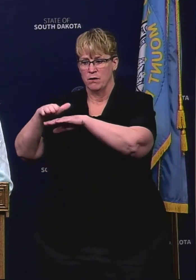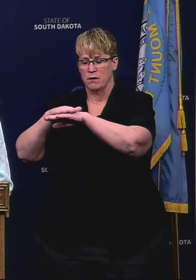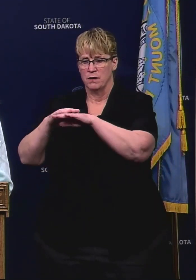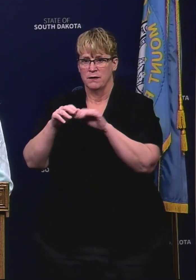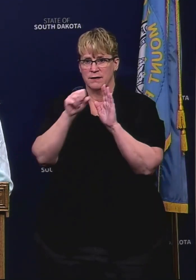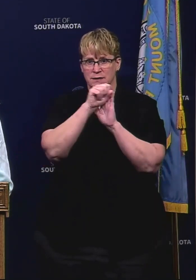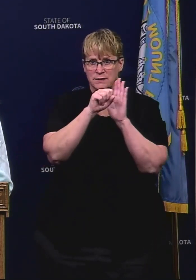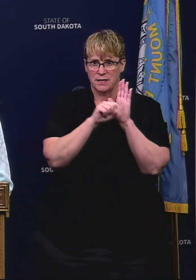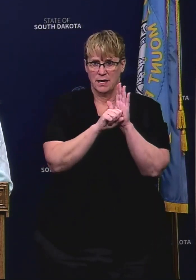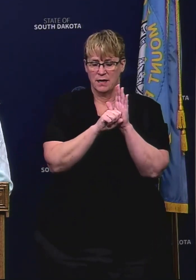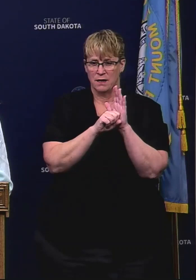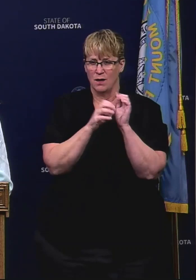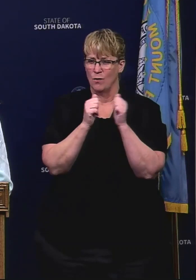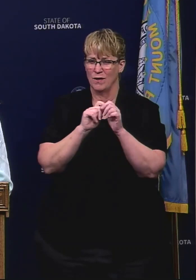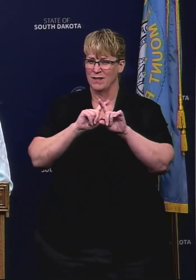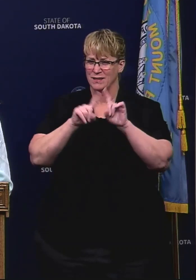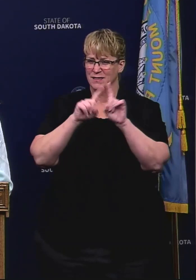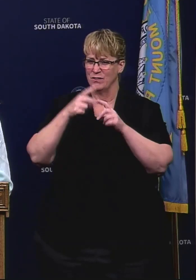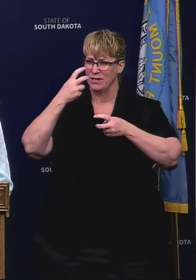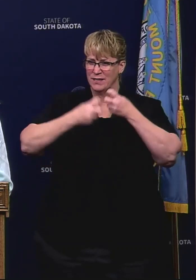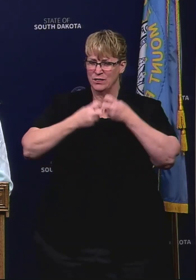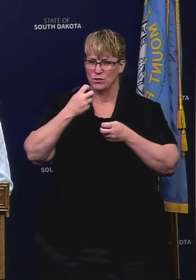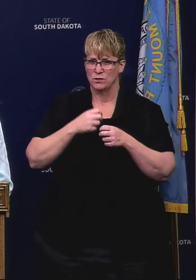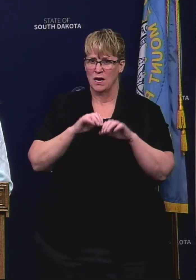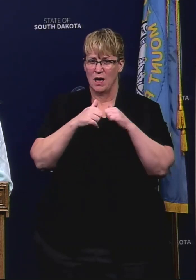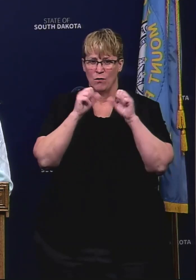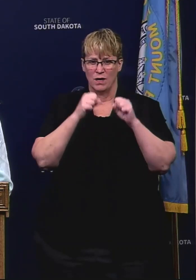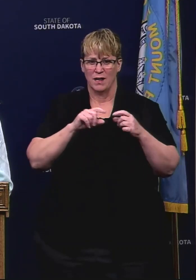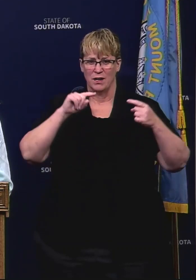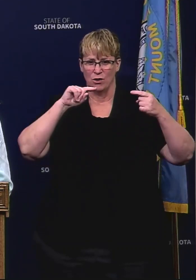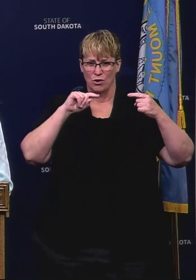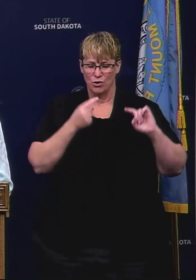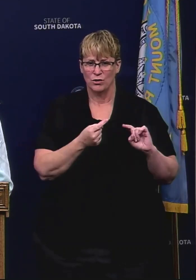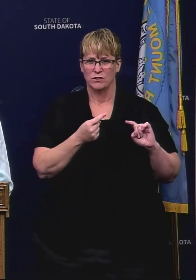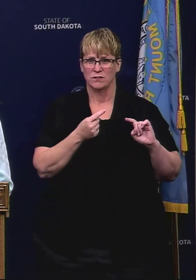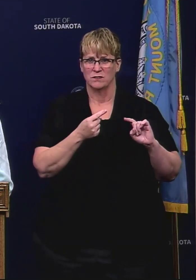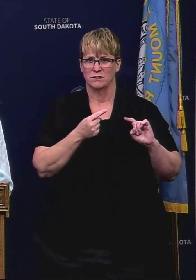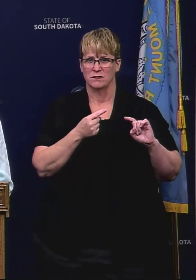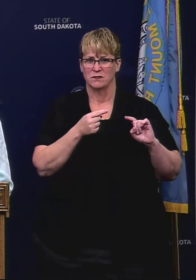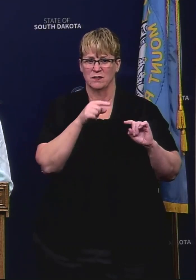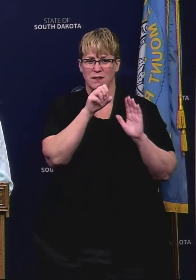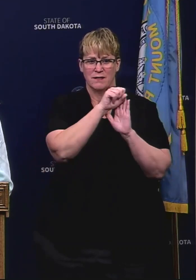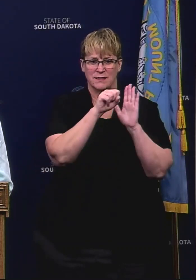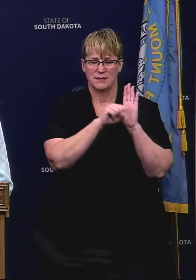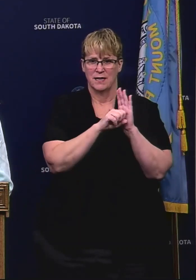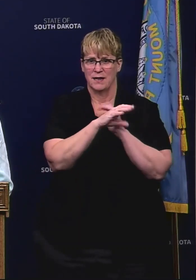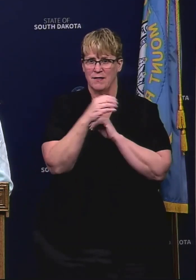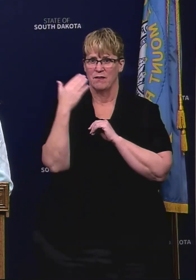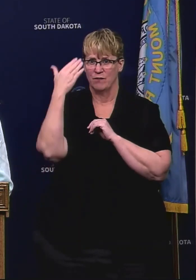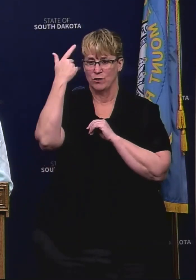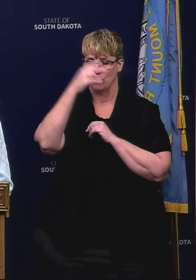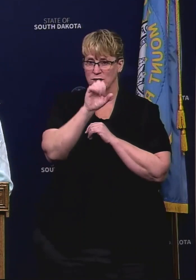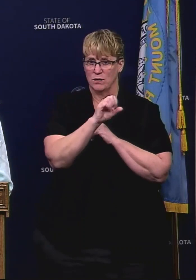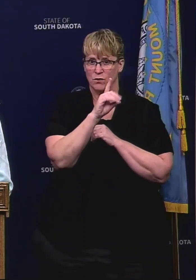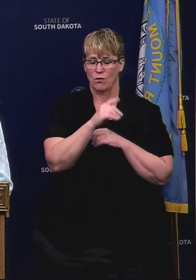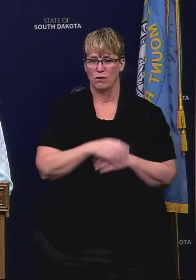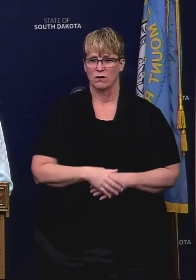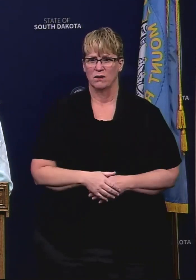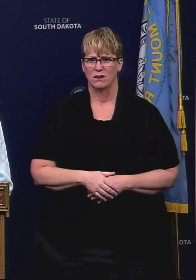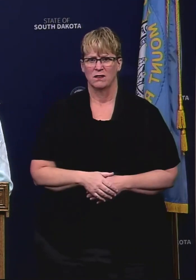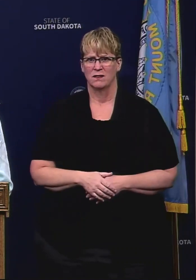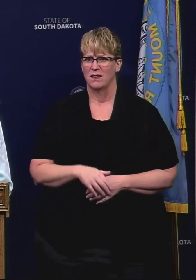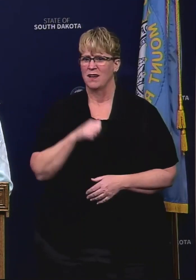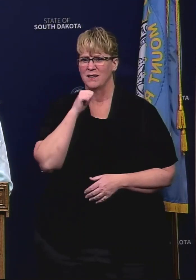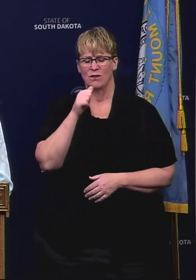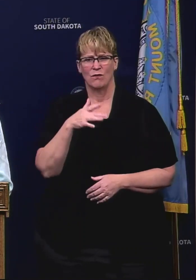several different issues how do you think this can hurt the state and possibly hurt the future of South Dakota I don't feel